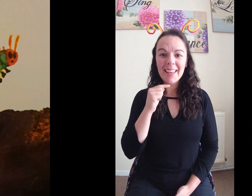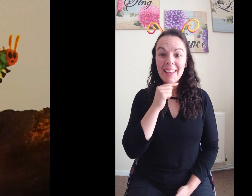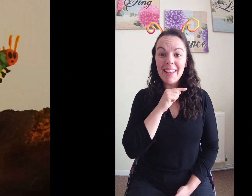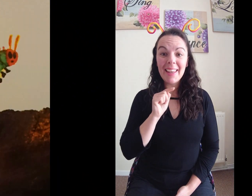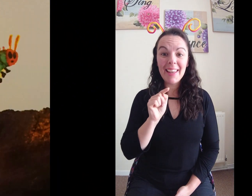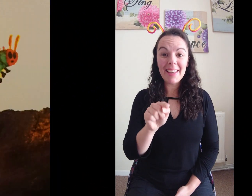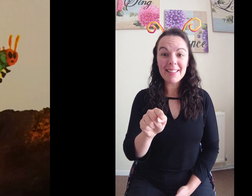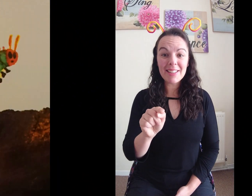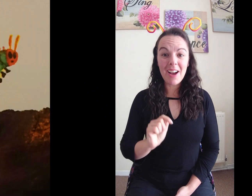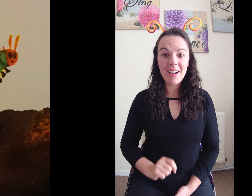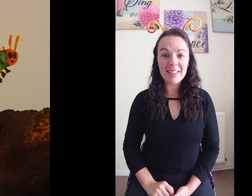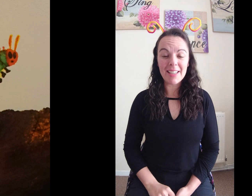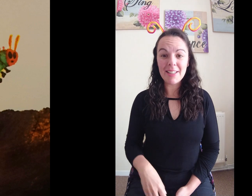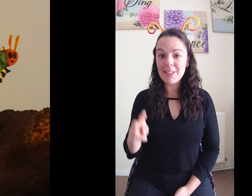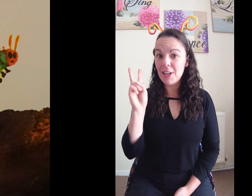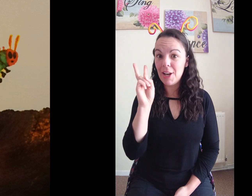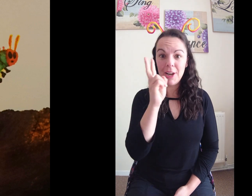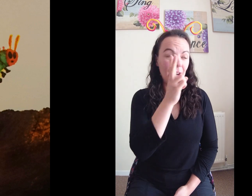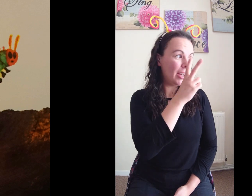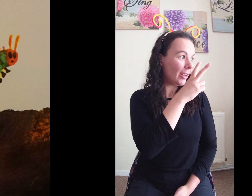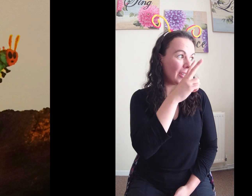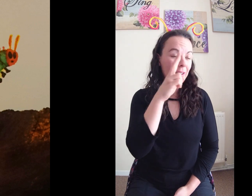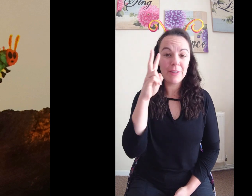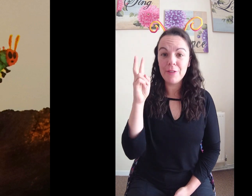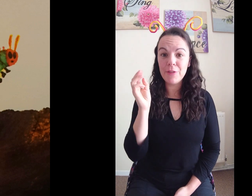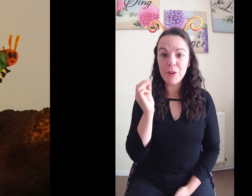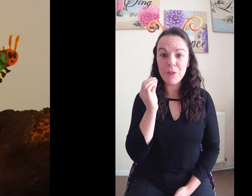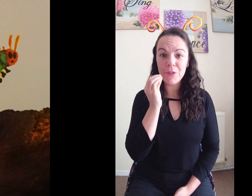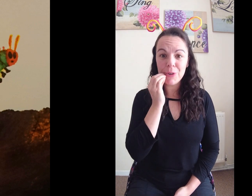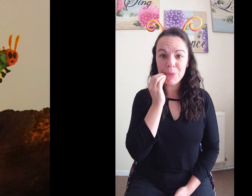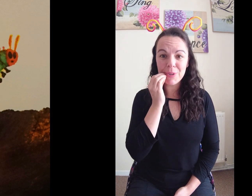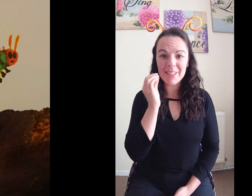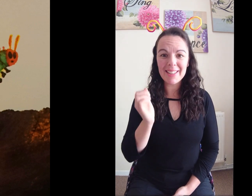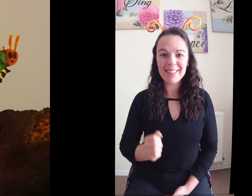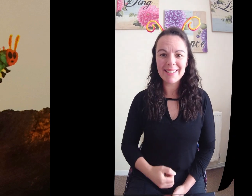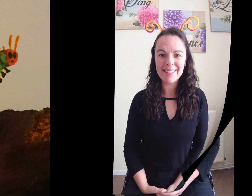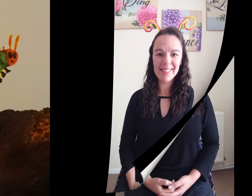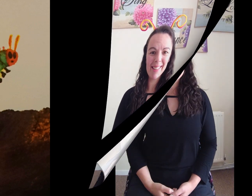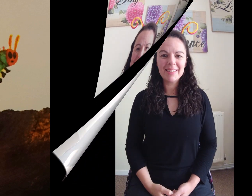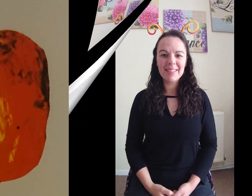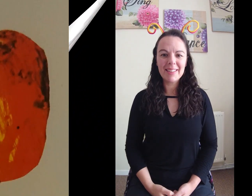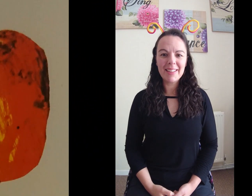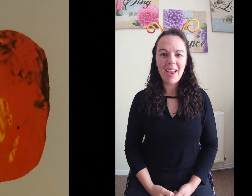He started to look for food.